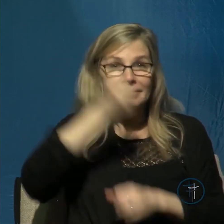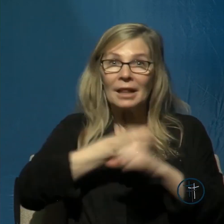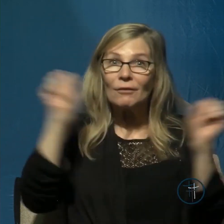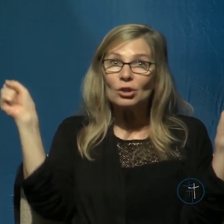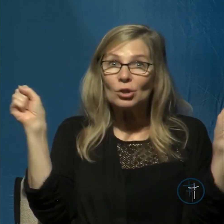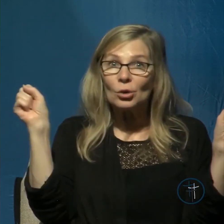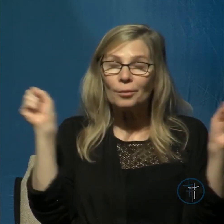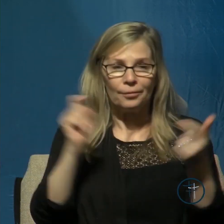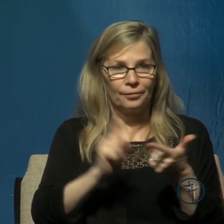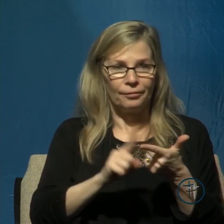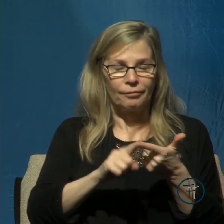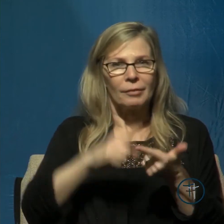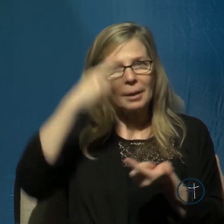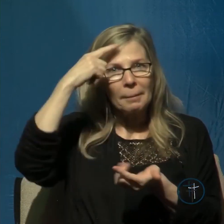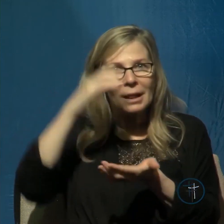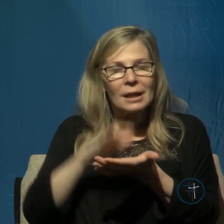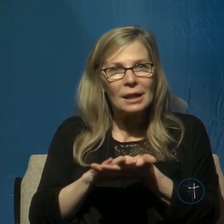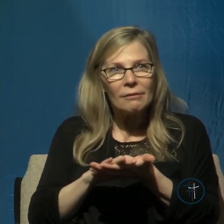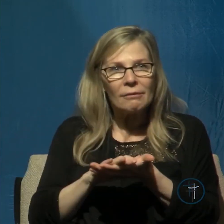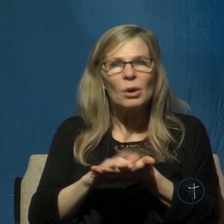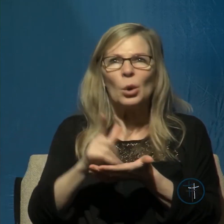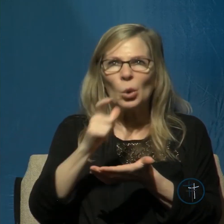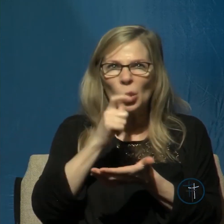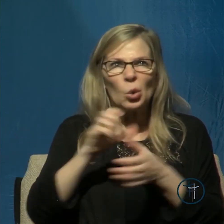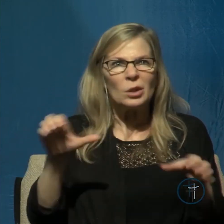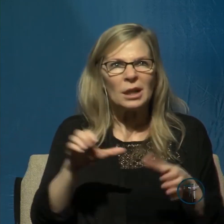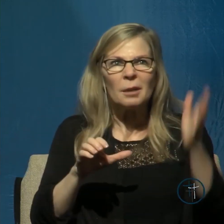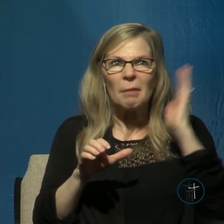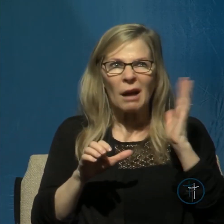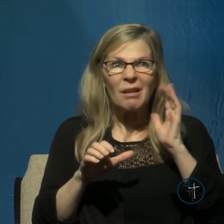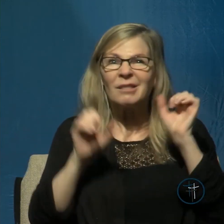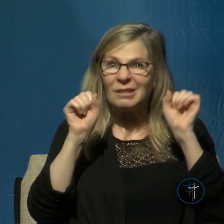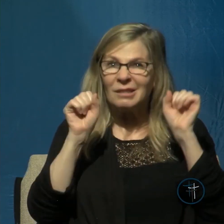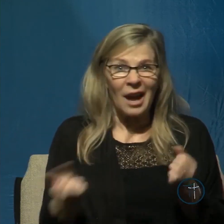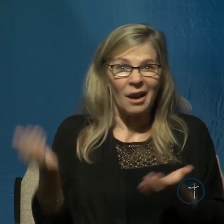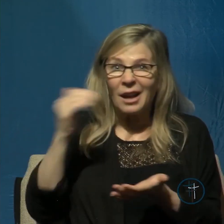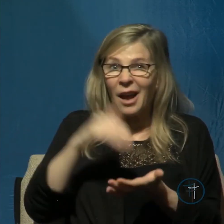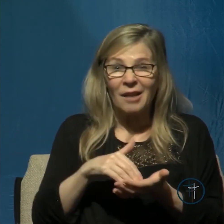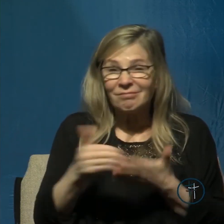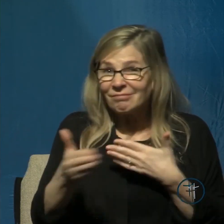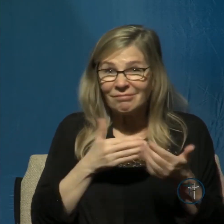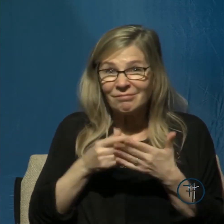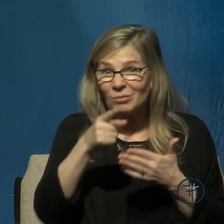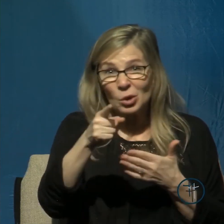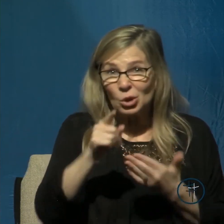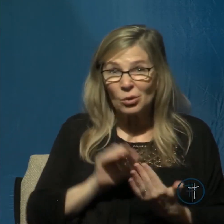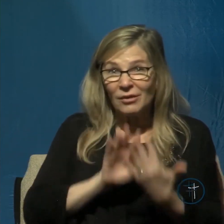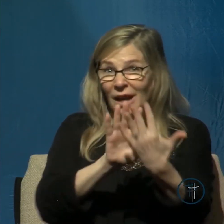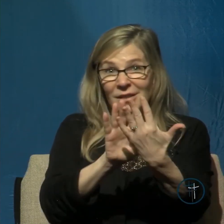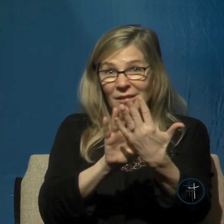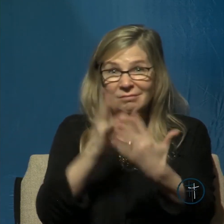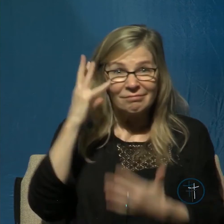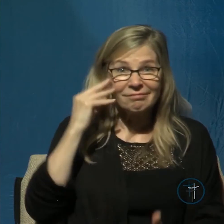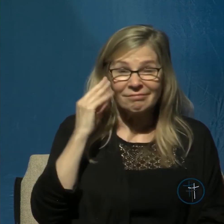he who did it then is can do it again at any time no matter what you might face in the future or what you're facing right now